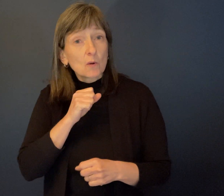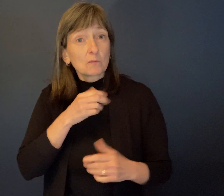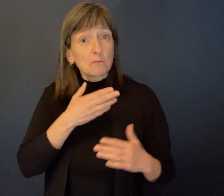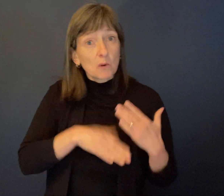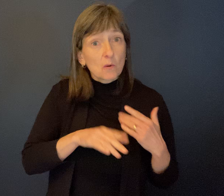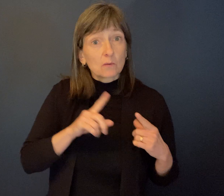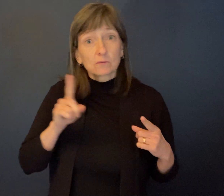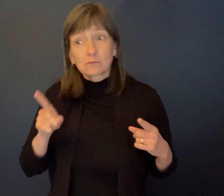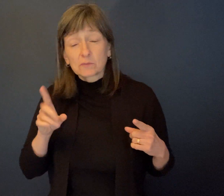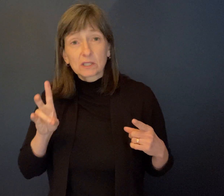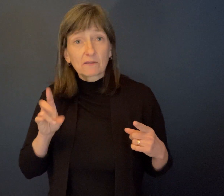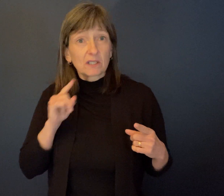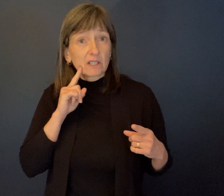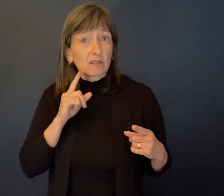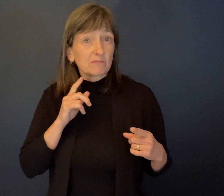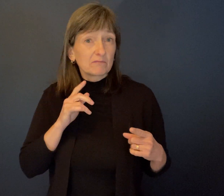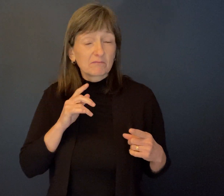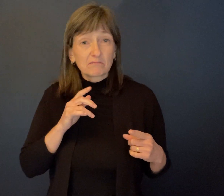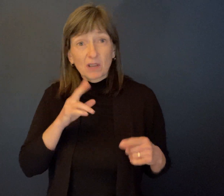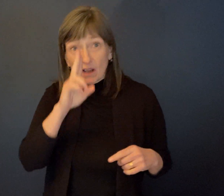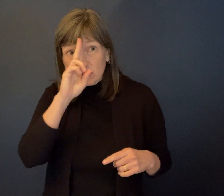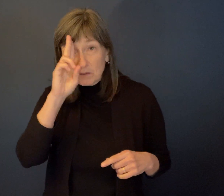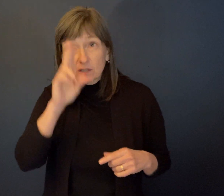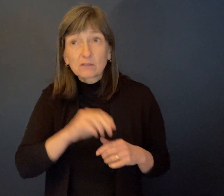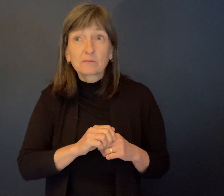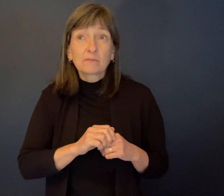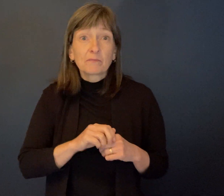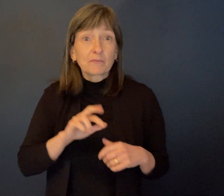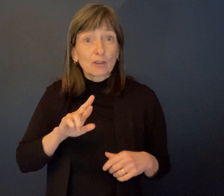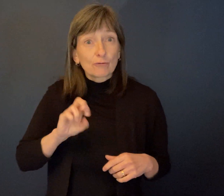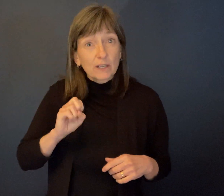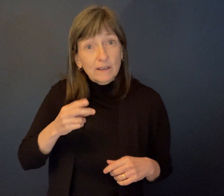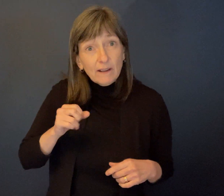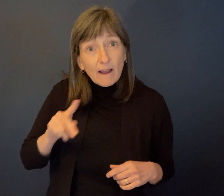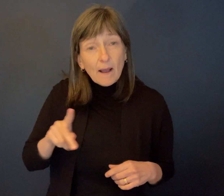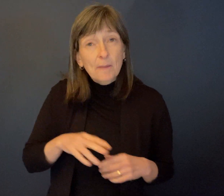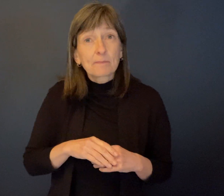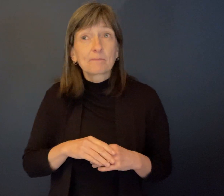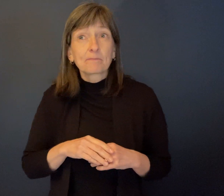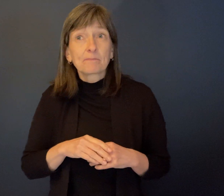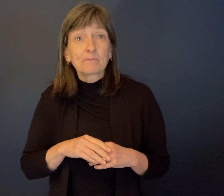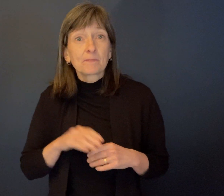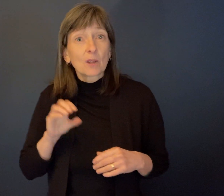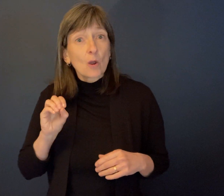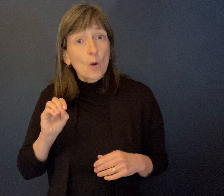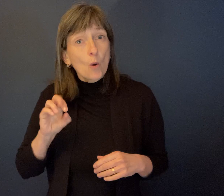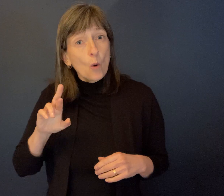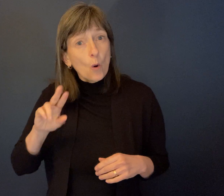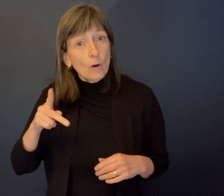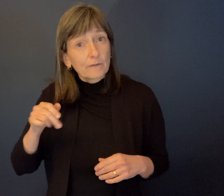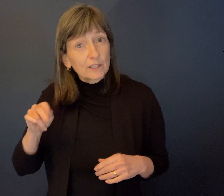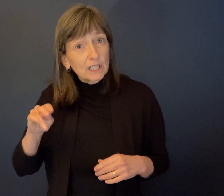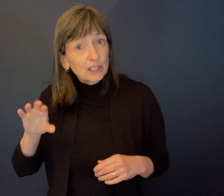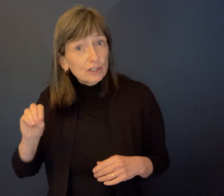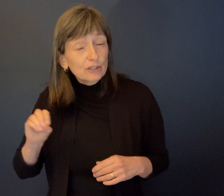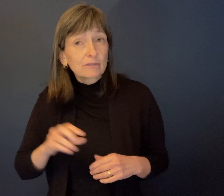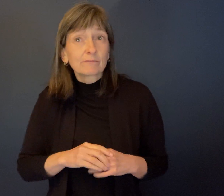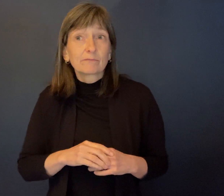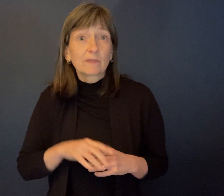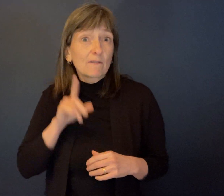foster homes and rehab. Don't really have a lot of information on my first seven years but I know I was